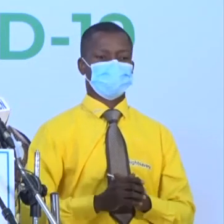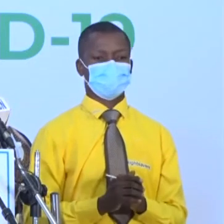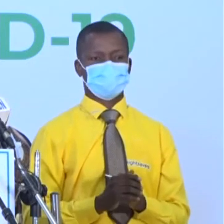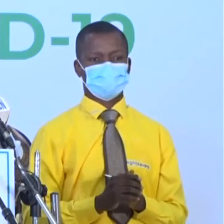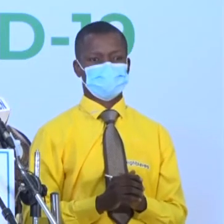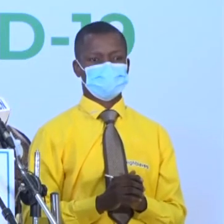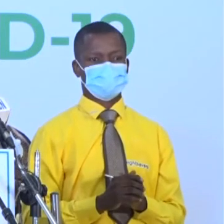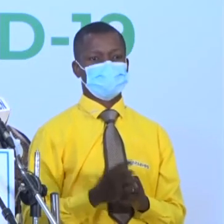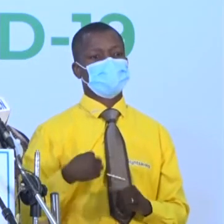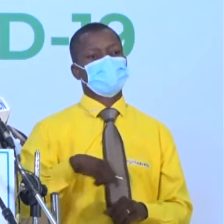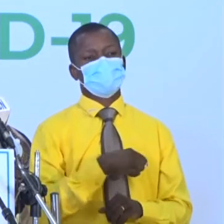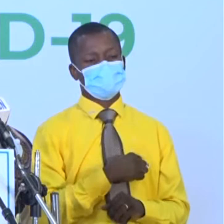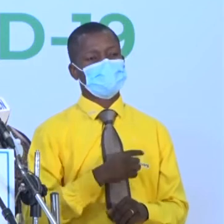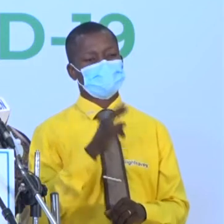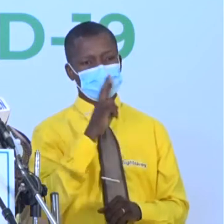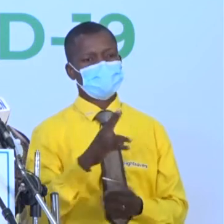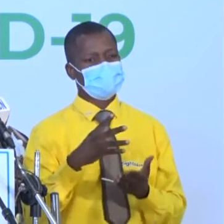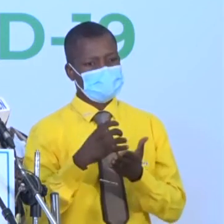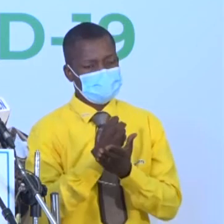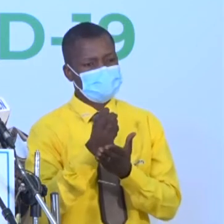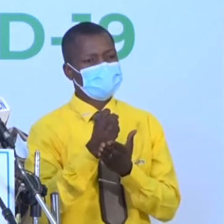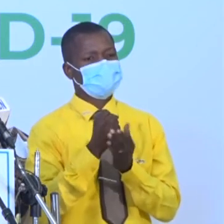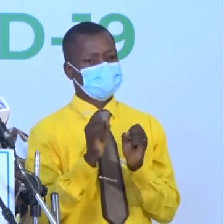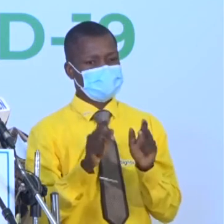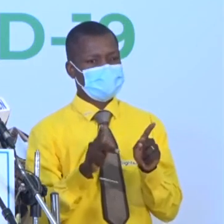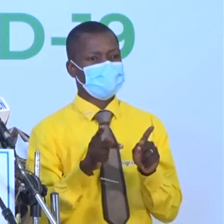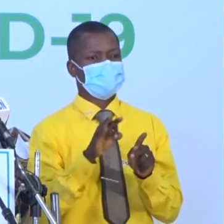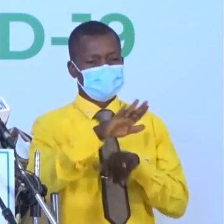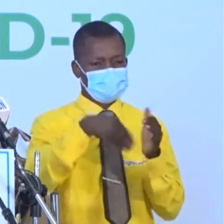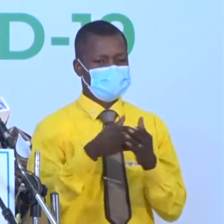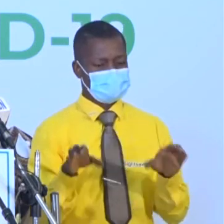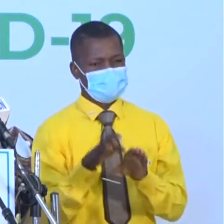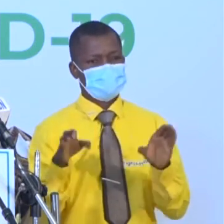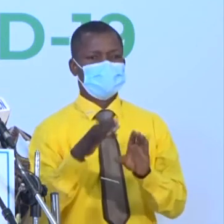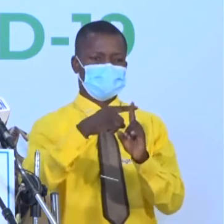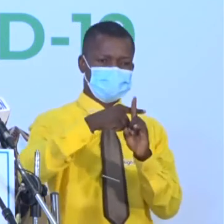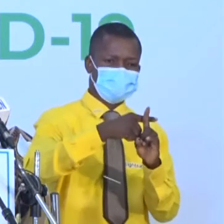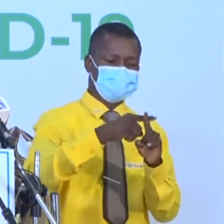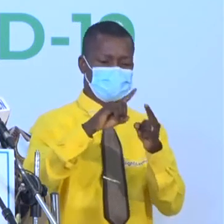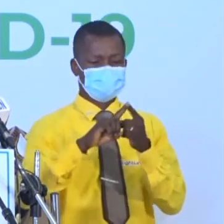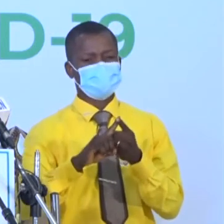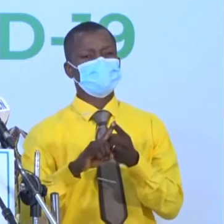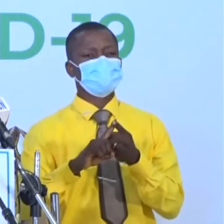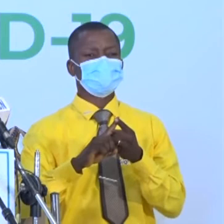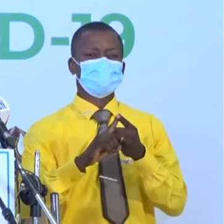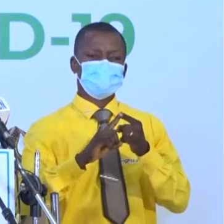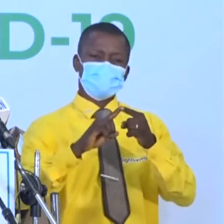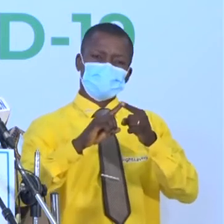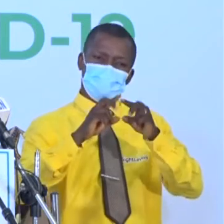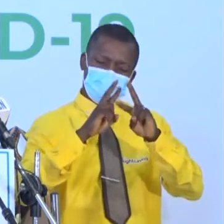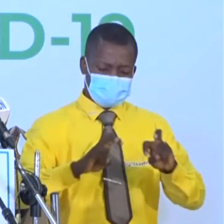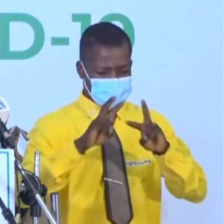We are taking advantage of these low active cases to carry out appraisal and